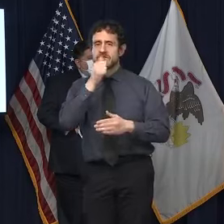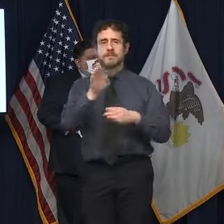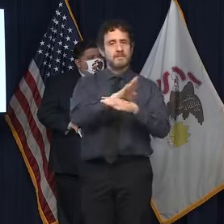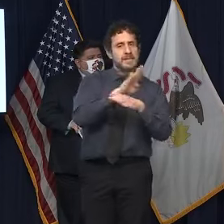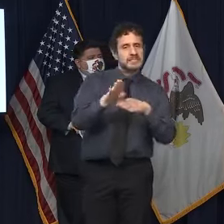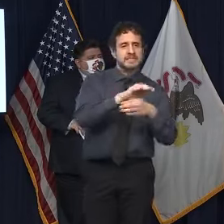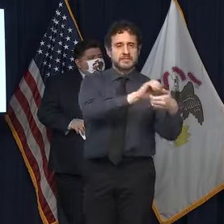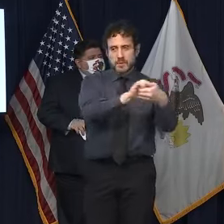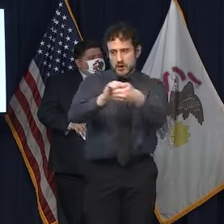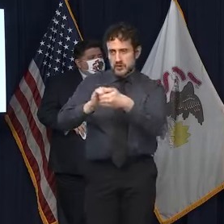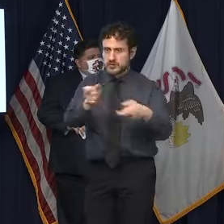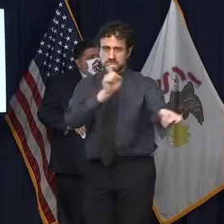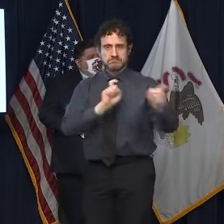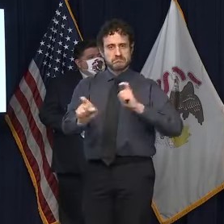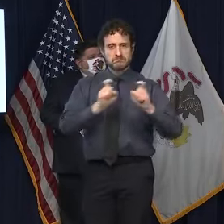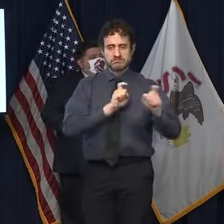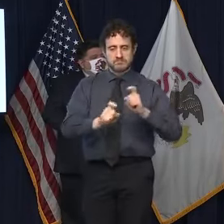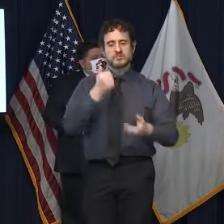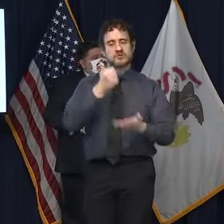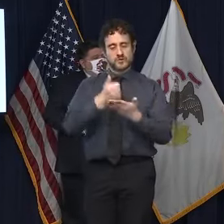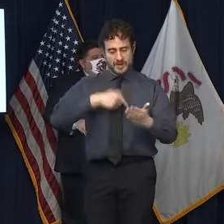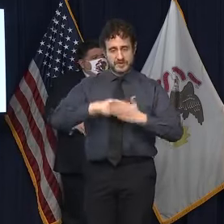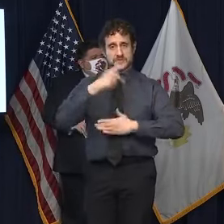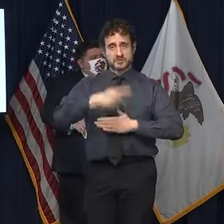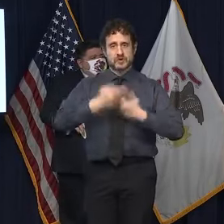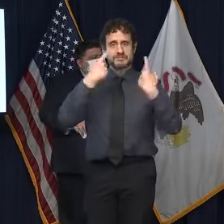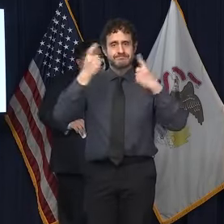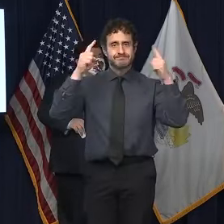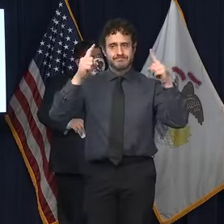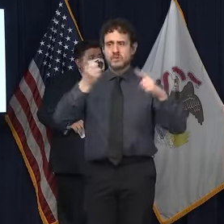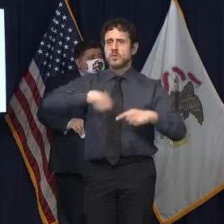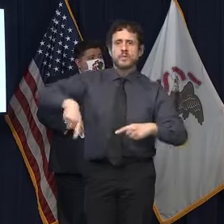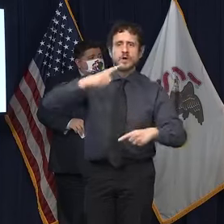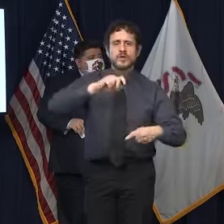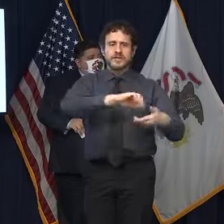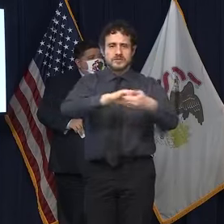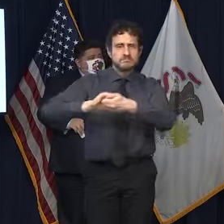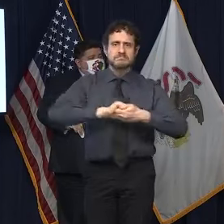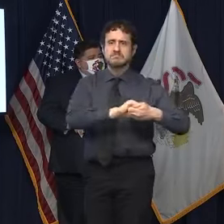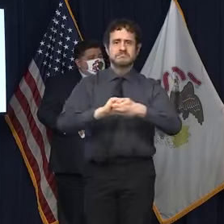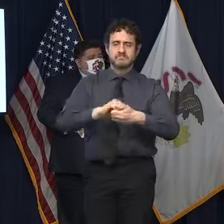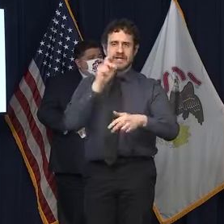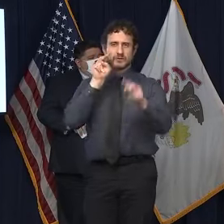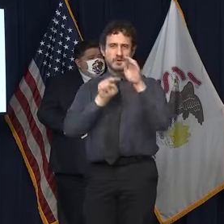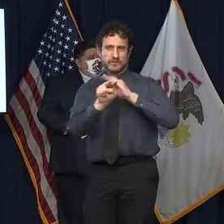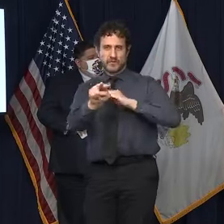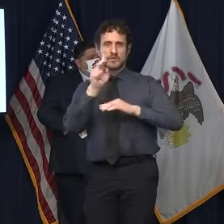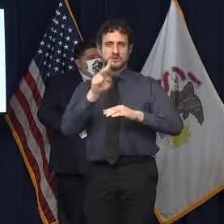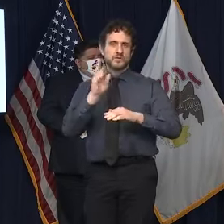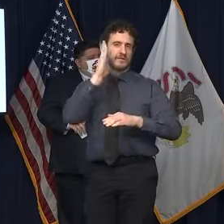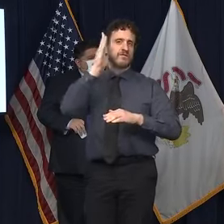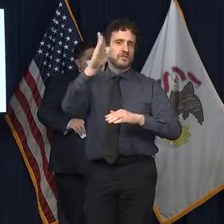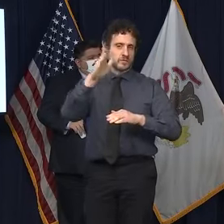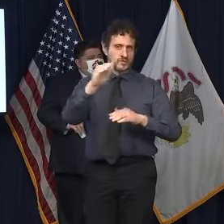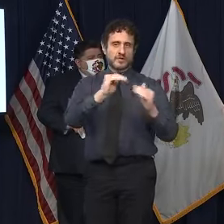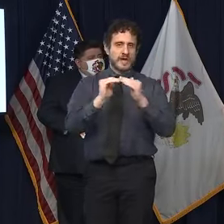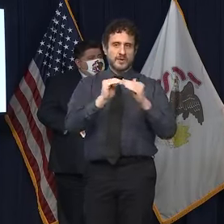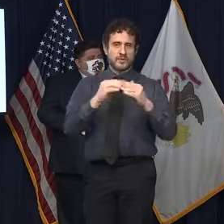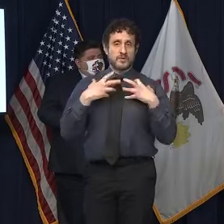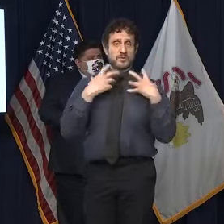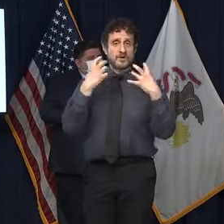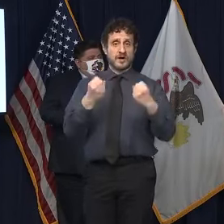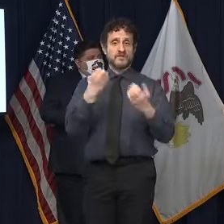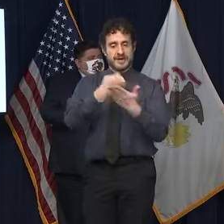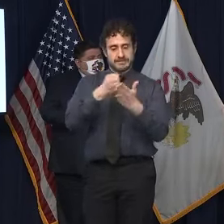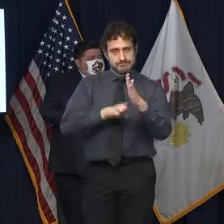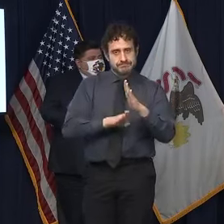Everyone needs to do their part as we look toward a long-term, equitable recovery. While we're proud